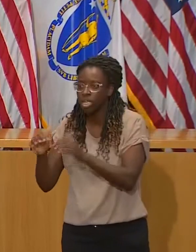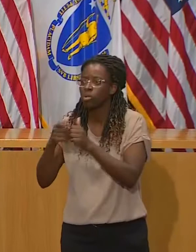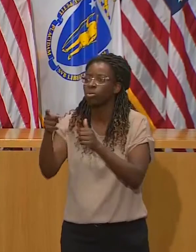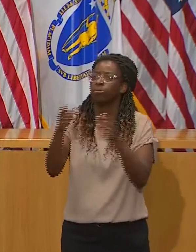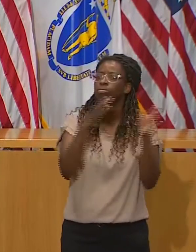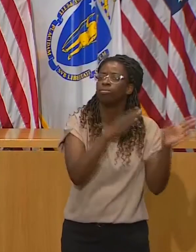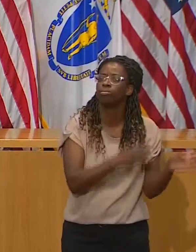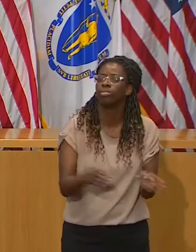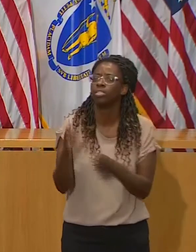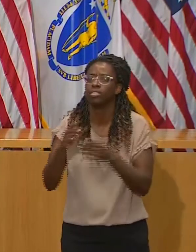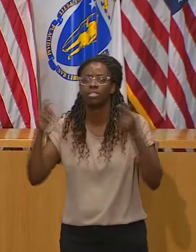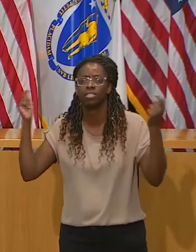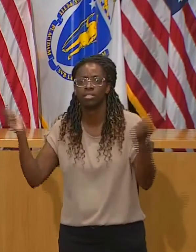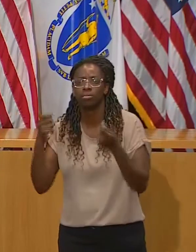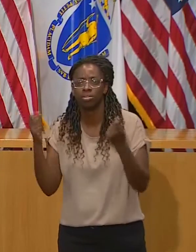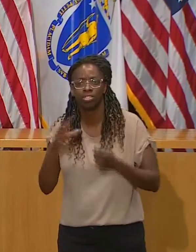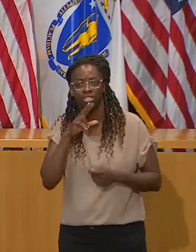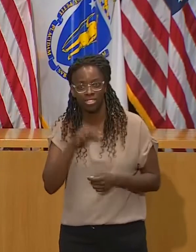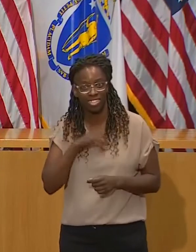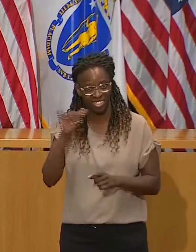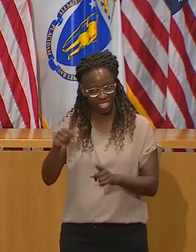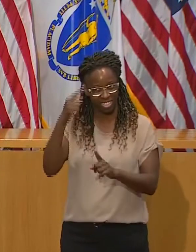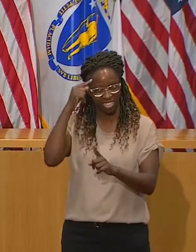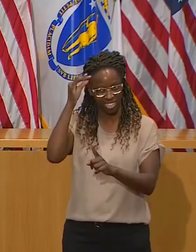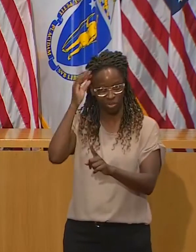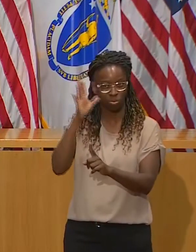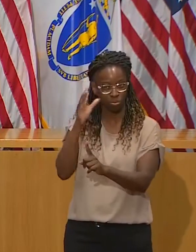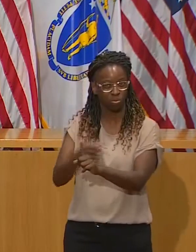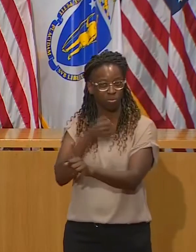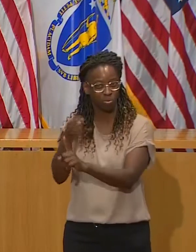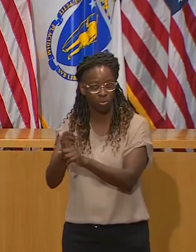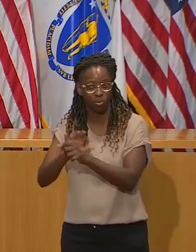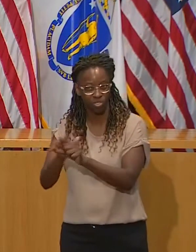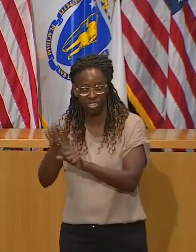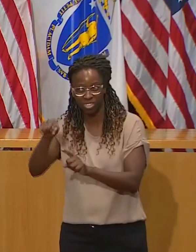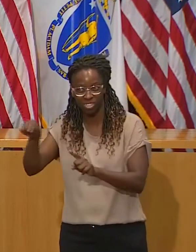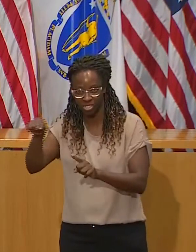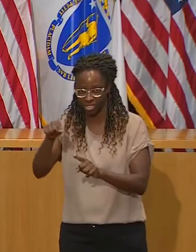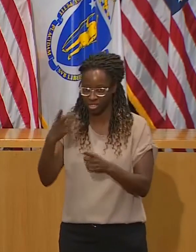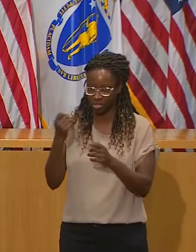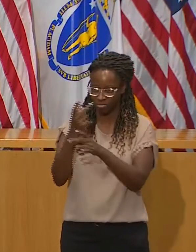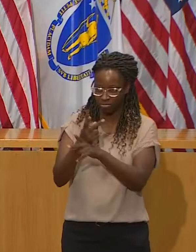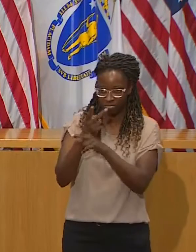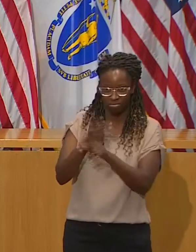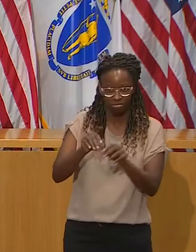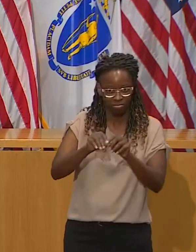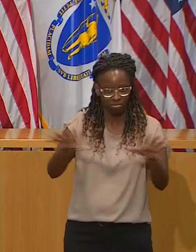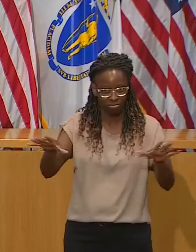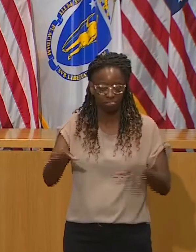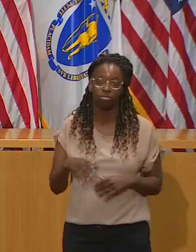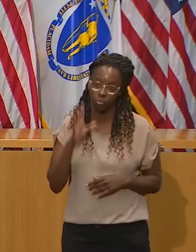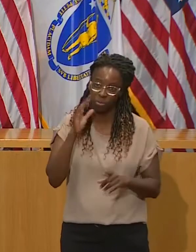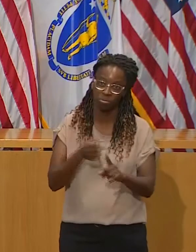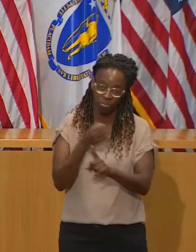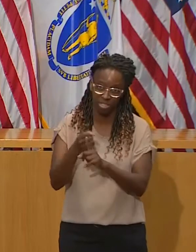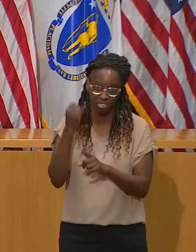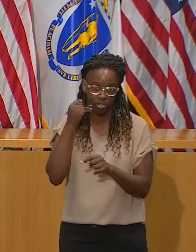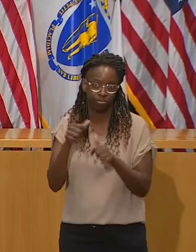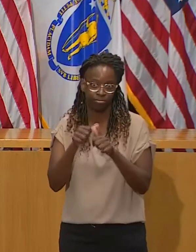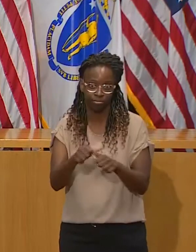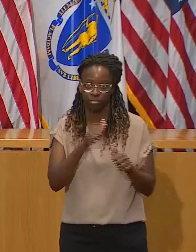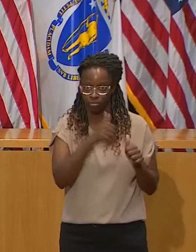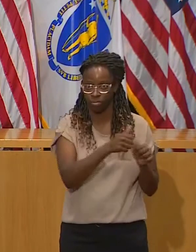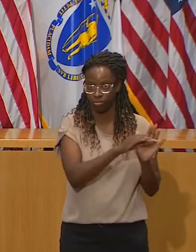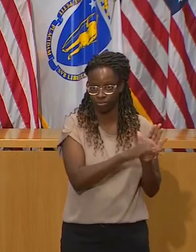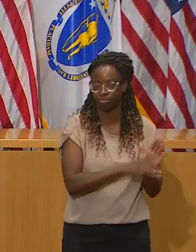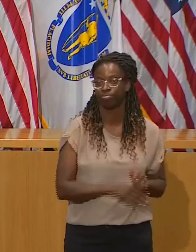goes forward. Can you contrast what it will look like this year in your home just so other families can present? It's going to be immediate family and that's it. It's not going to be my